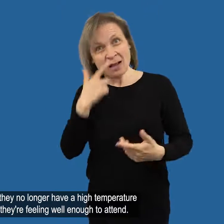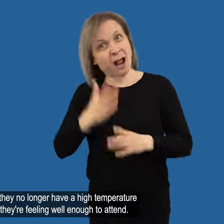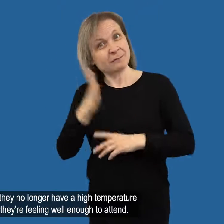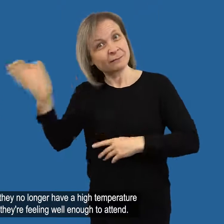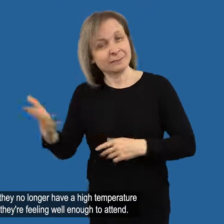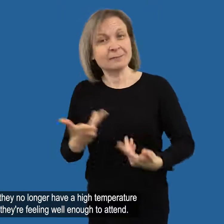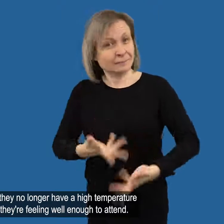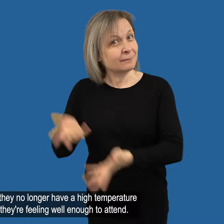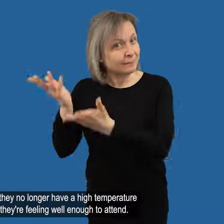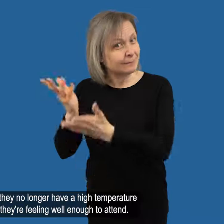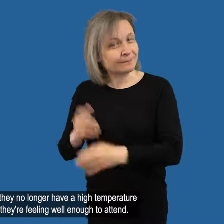well enough to attend